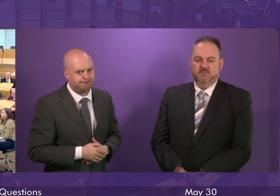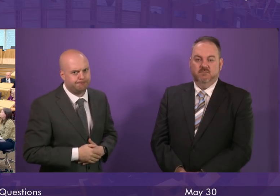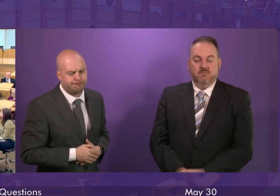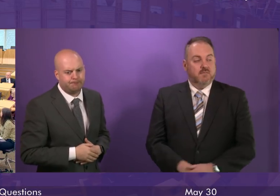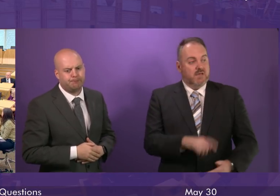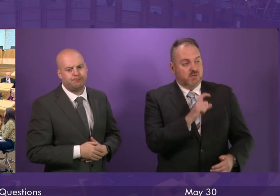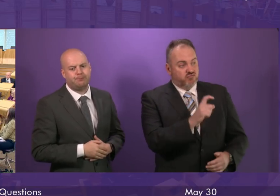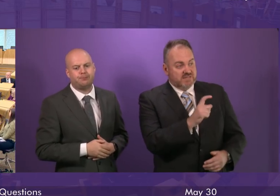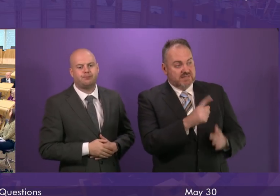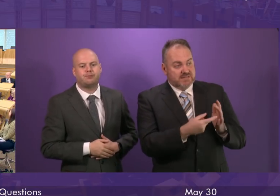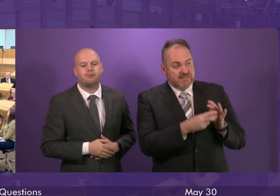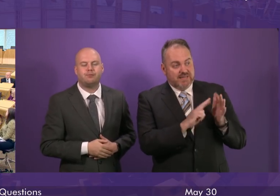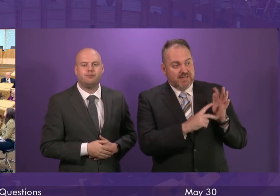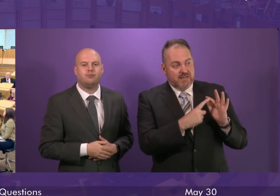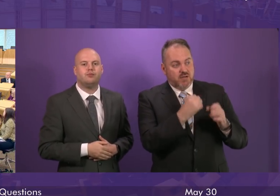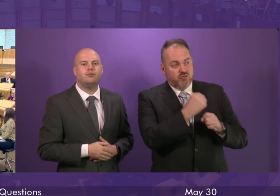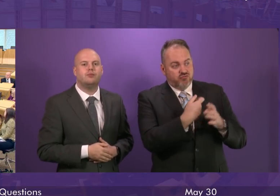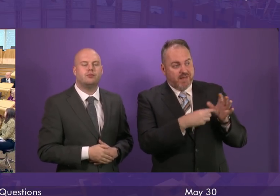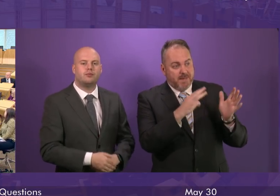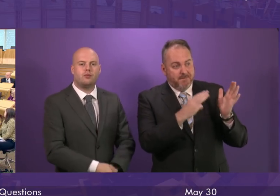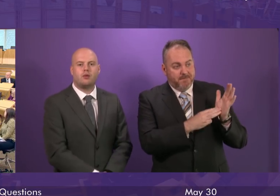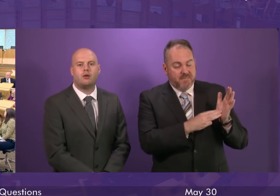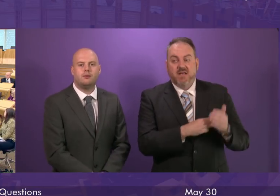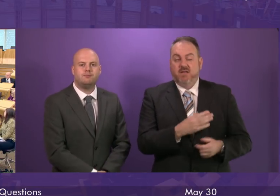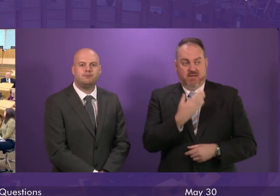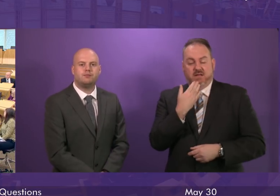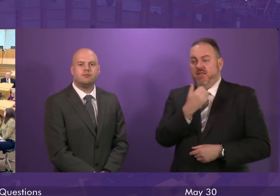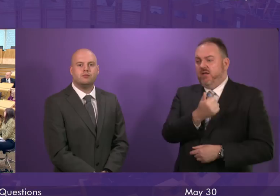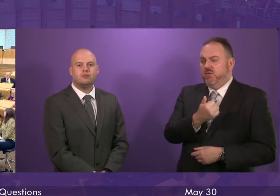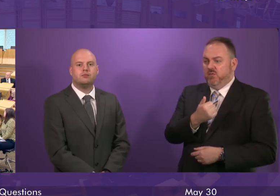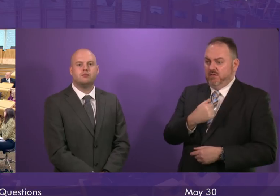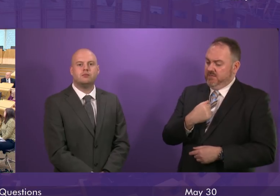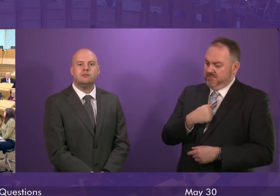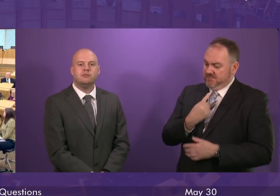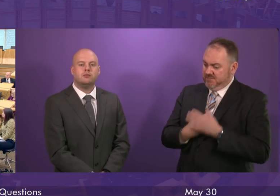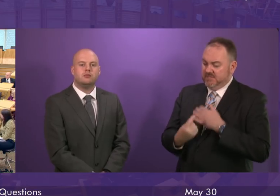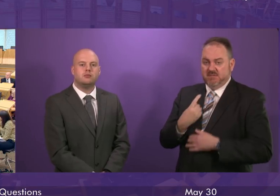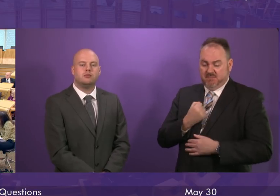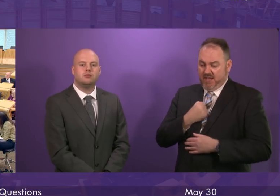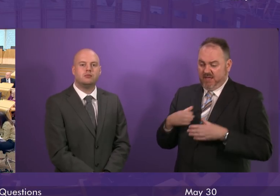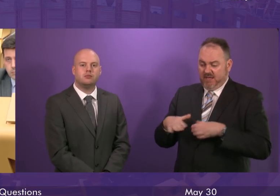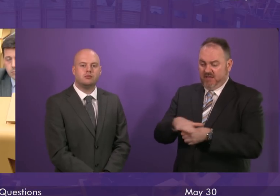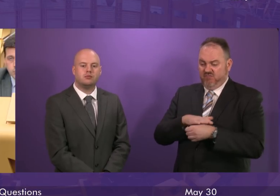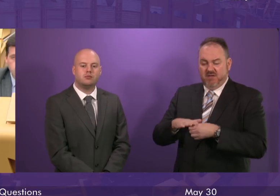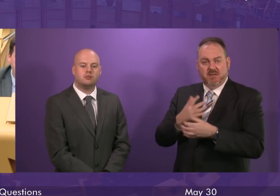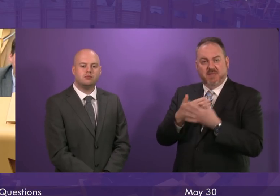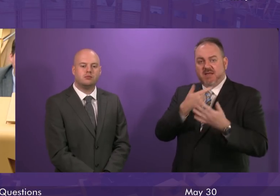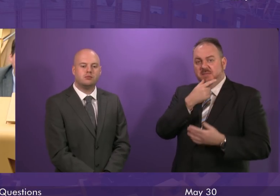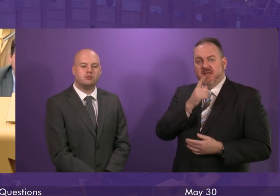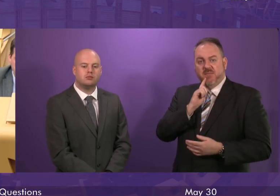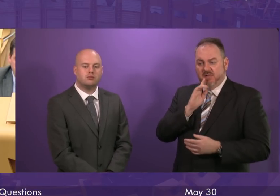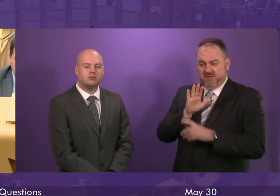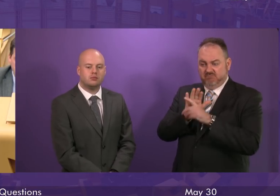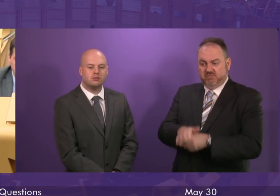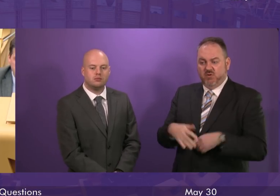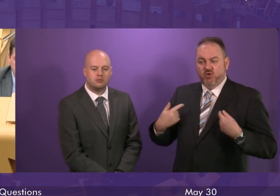Christine Graham. Thank you very much Presiding Officer. I like many in the chamber also had constituents denied the right to vote despite having filled in the